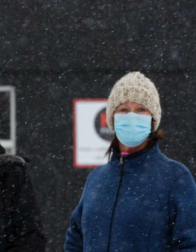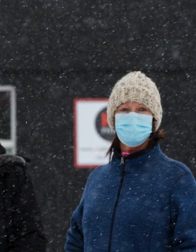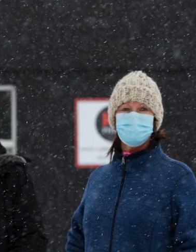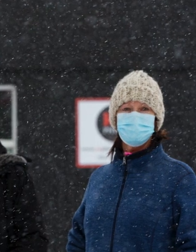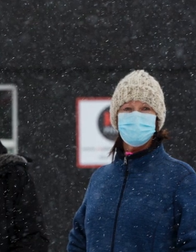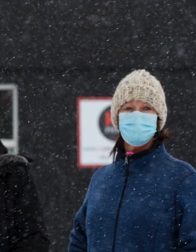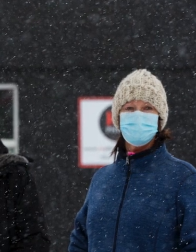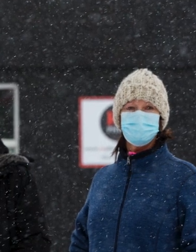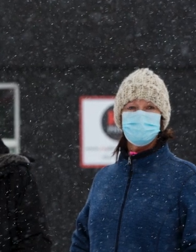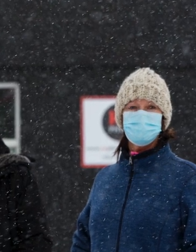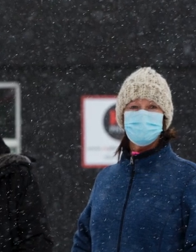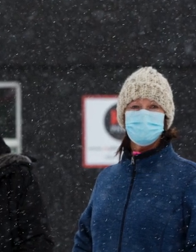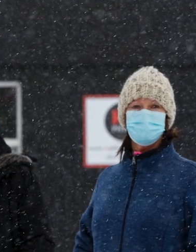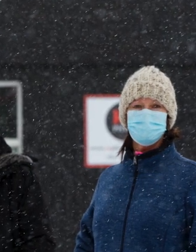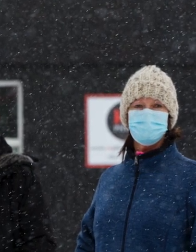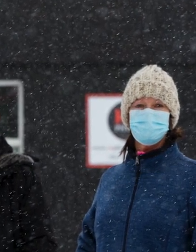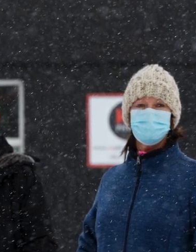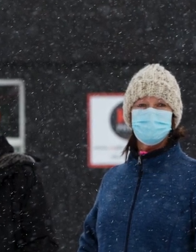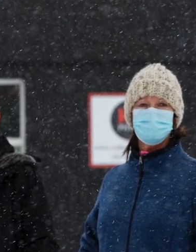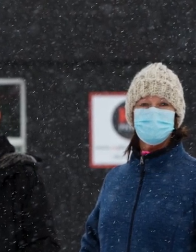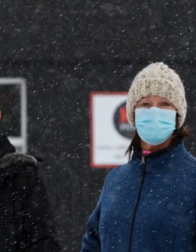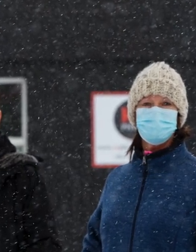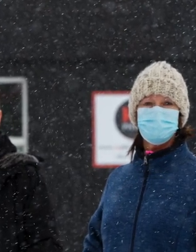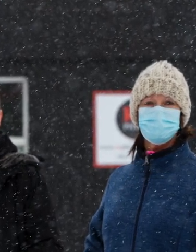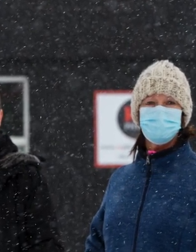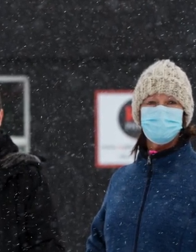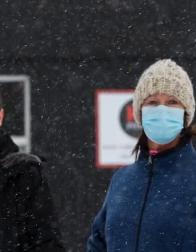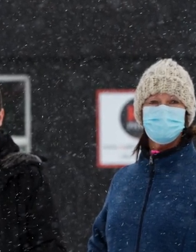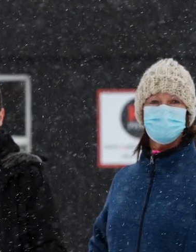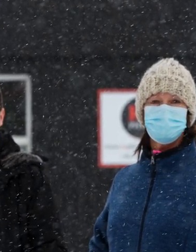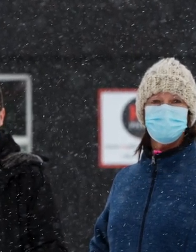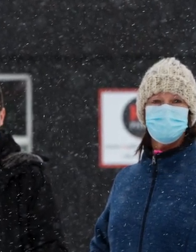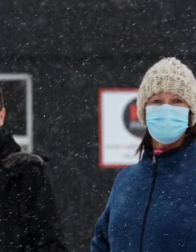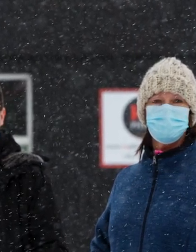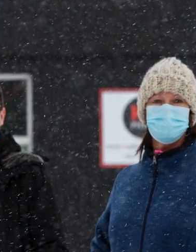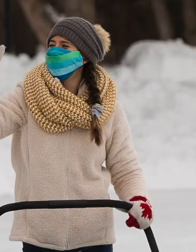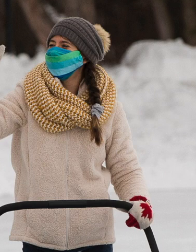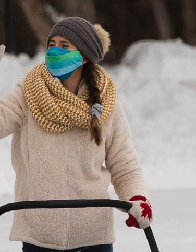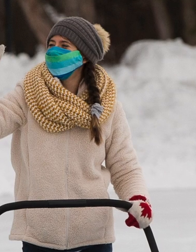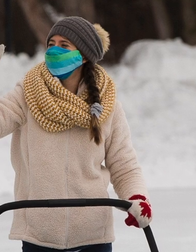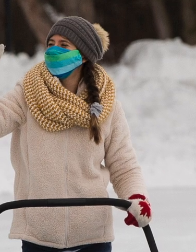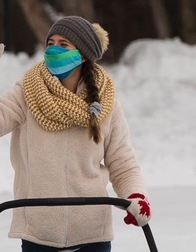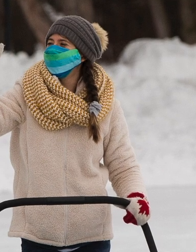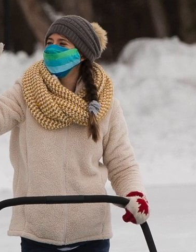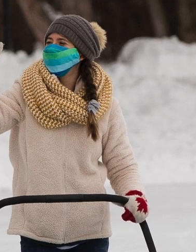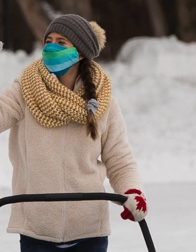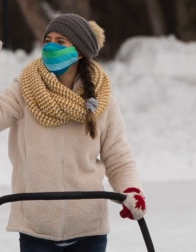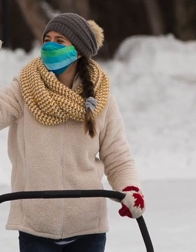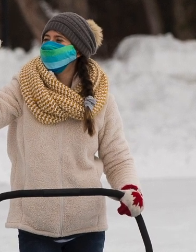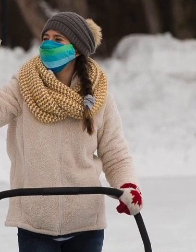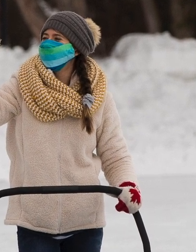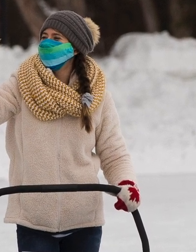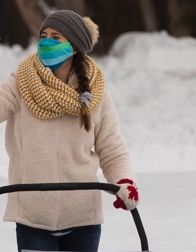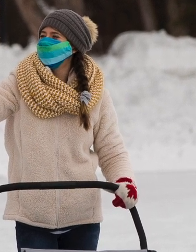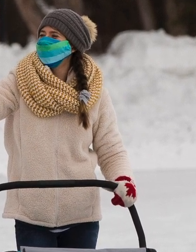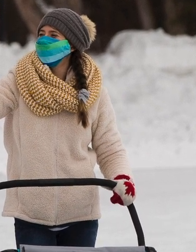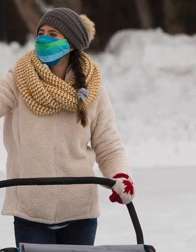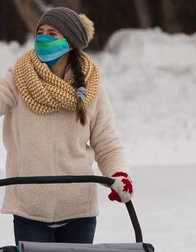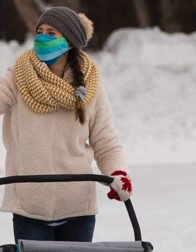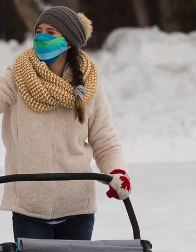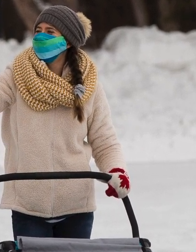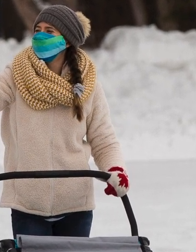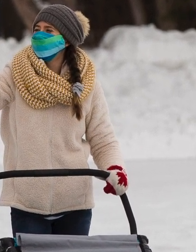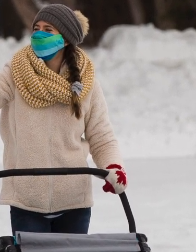see those signposts and see how we are hoping to move forward as long as we are able to continue minimizing